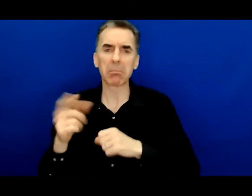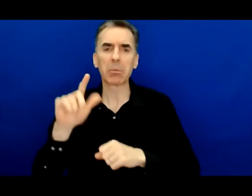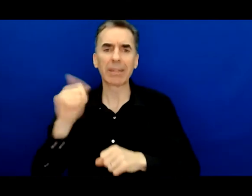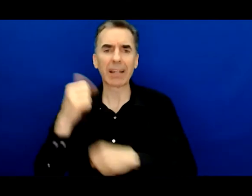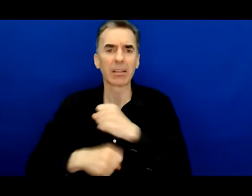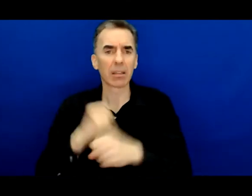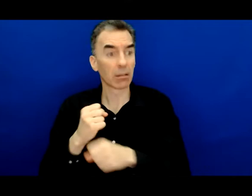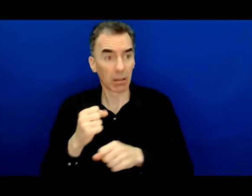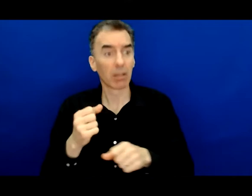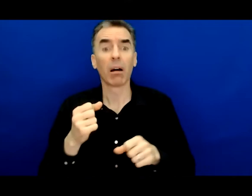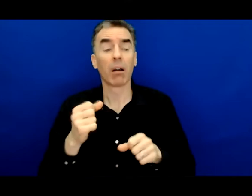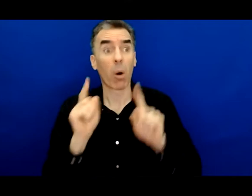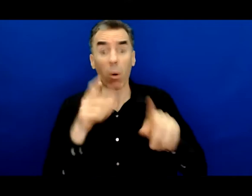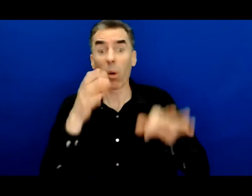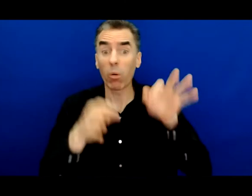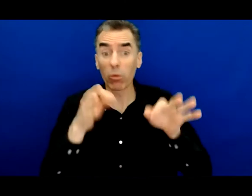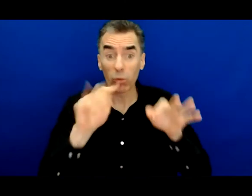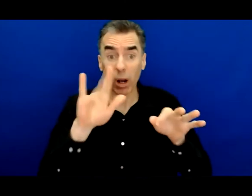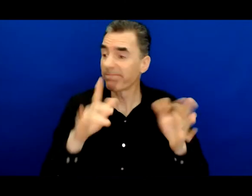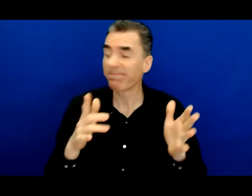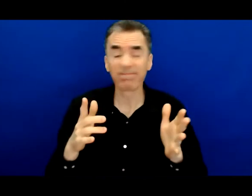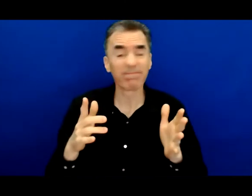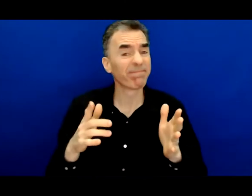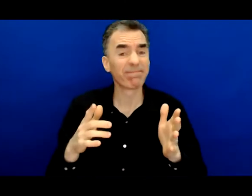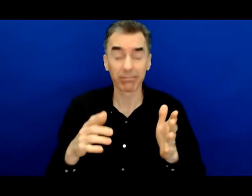-year sentence, an abyss from which there's no guarantee